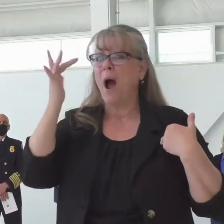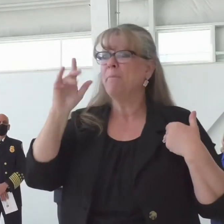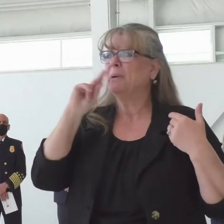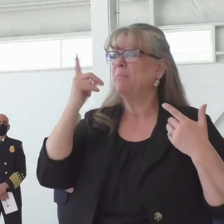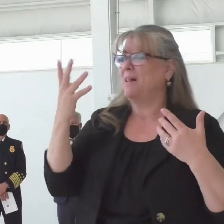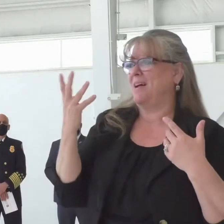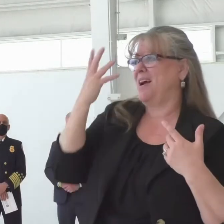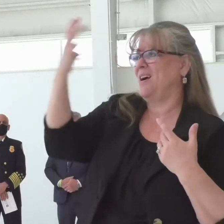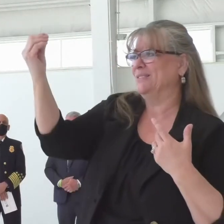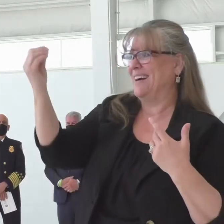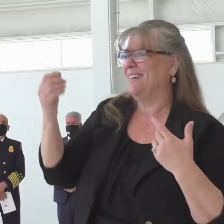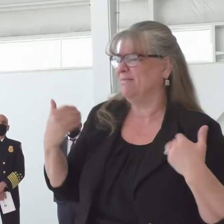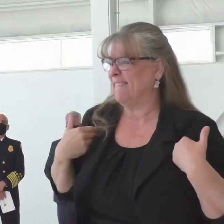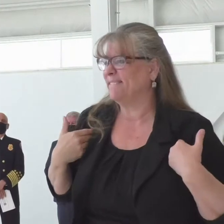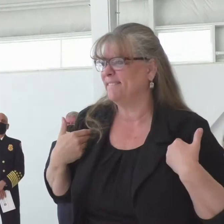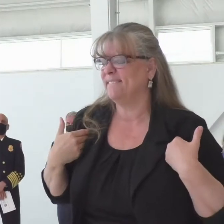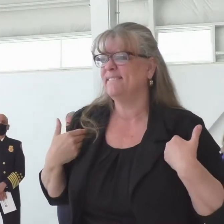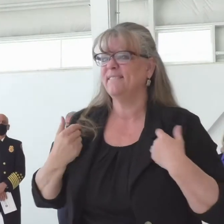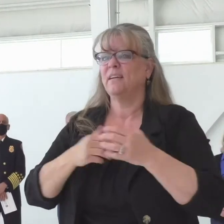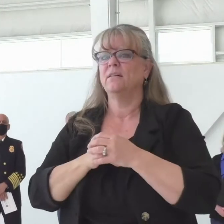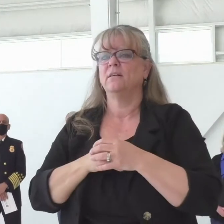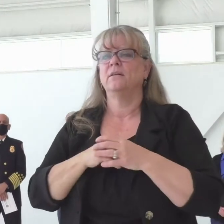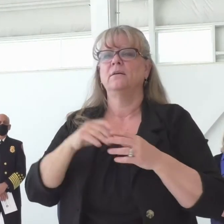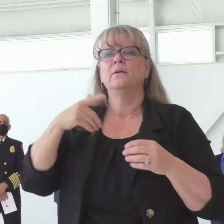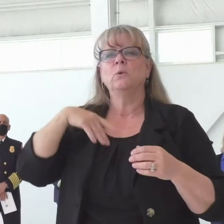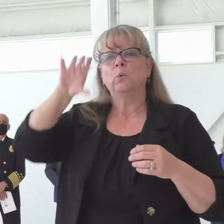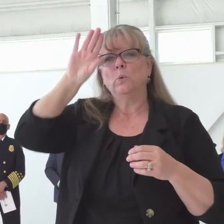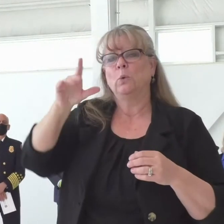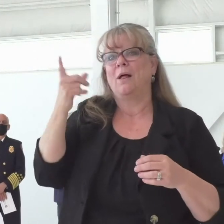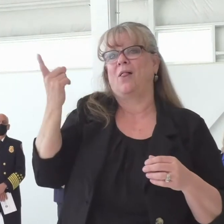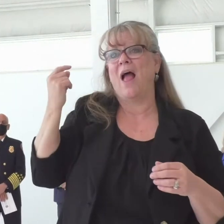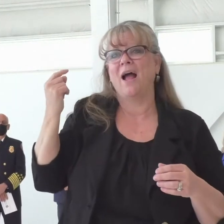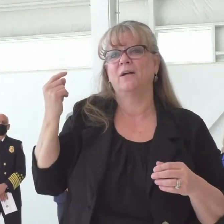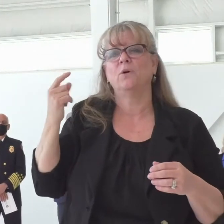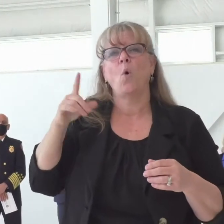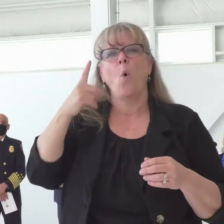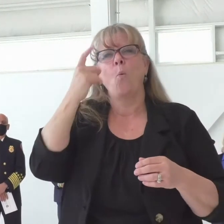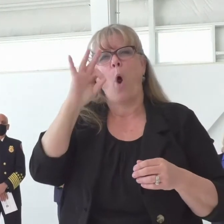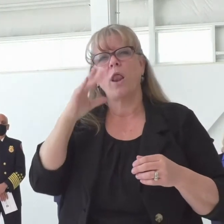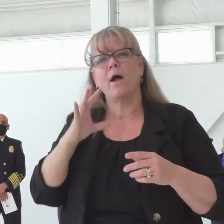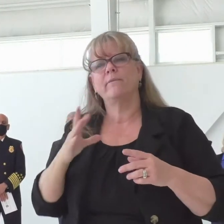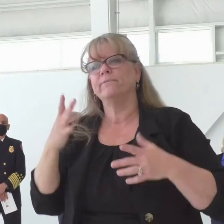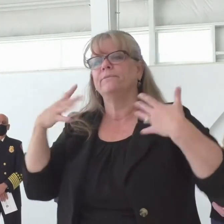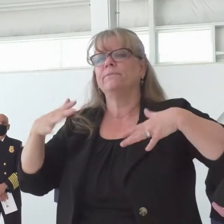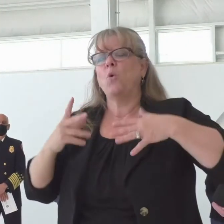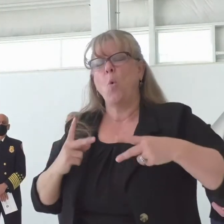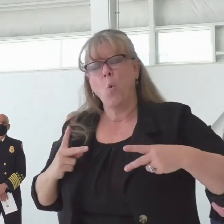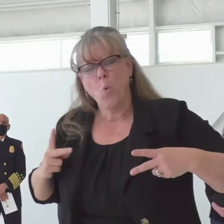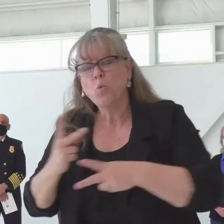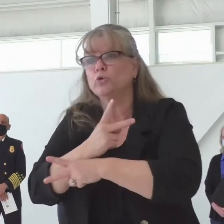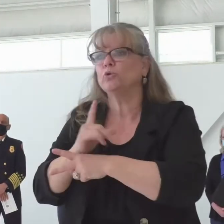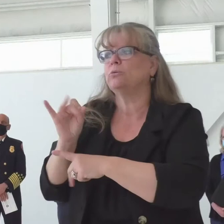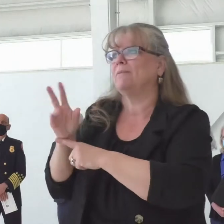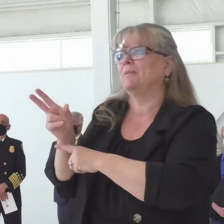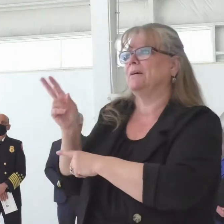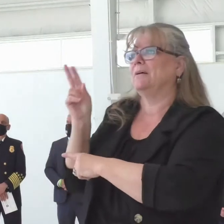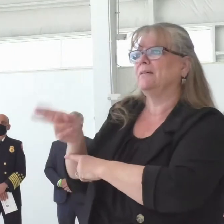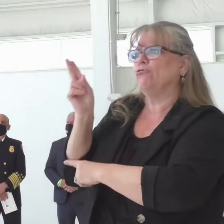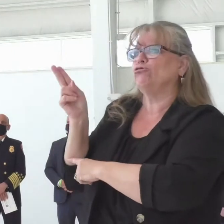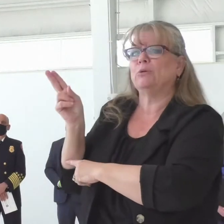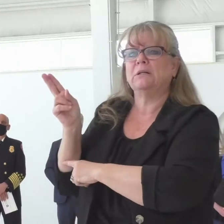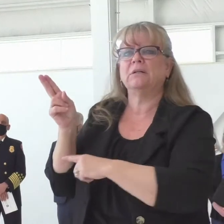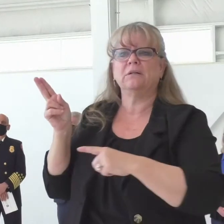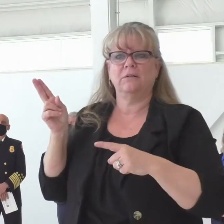Colorado experienced one of the worst fire seasons in history in 2020, driven by a multitude of factors, including unseasonable warm